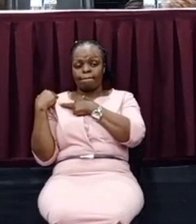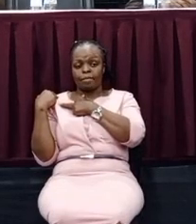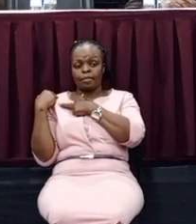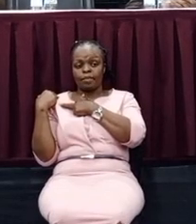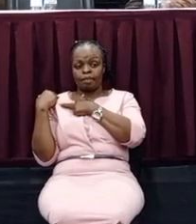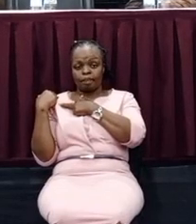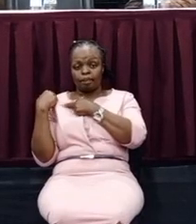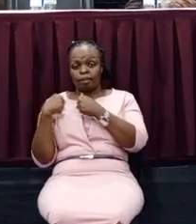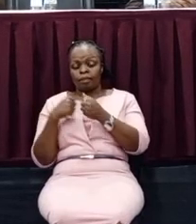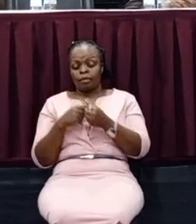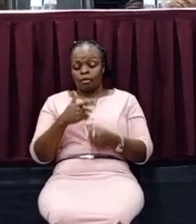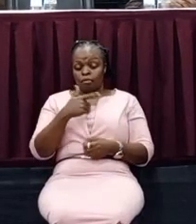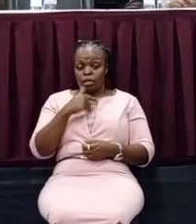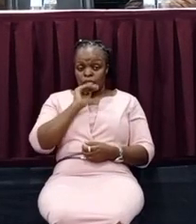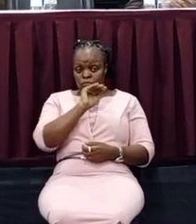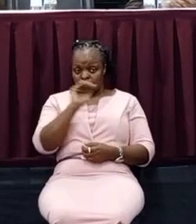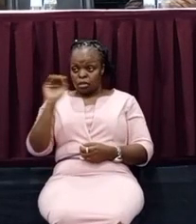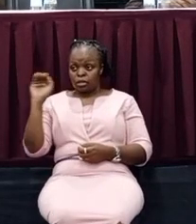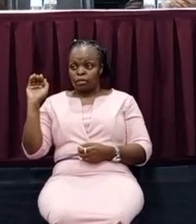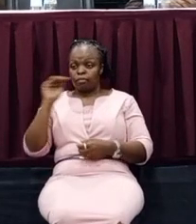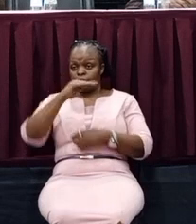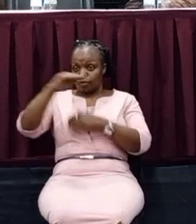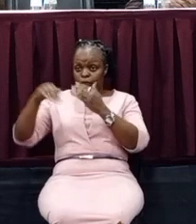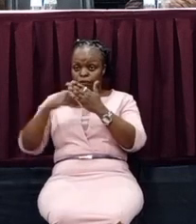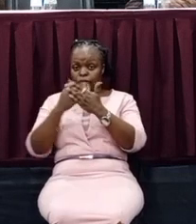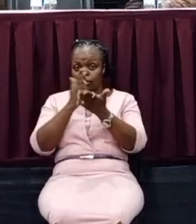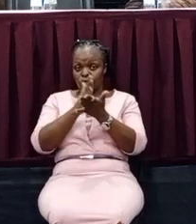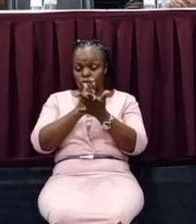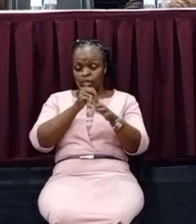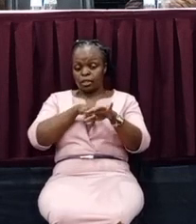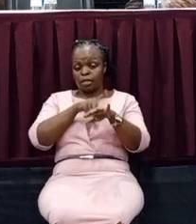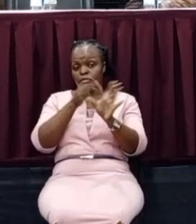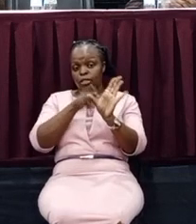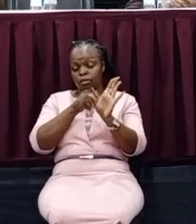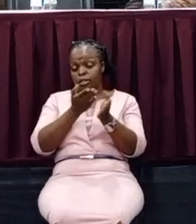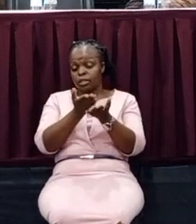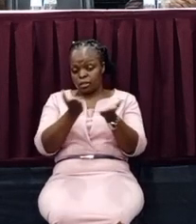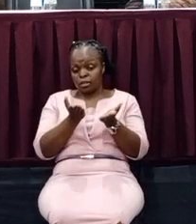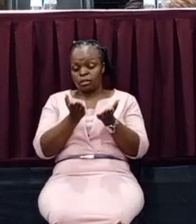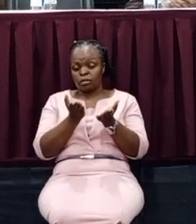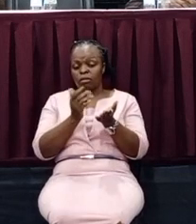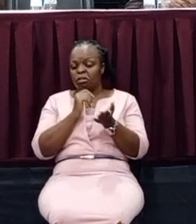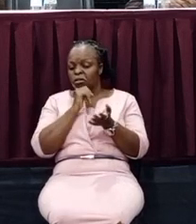So, I ask all of you to ensure that while participating in this, you don't come here as an observer,